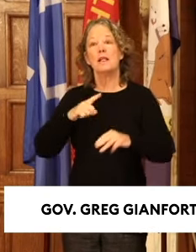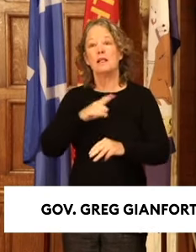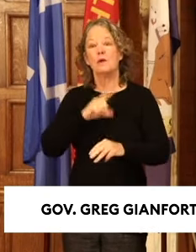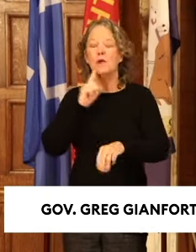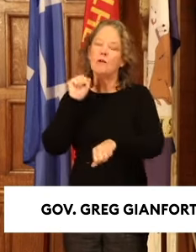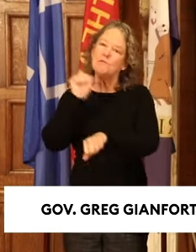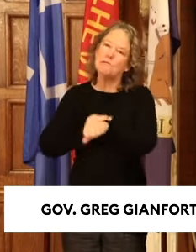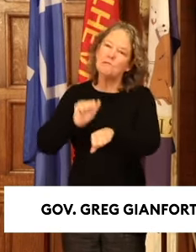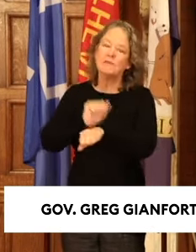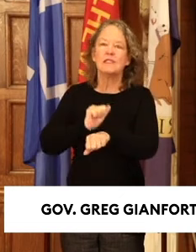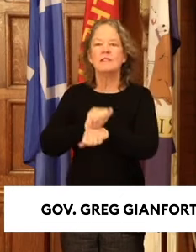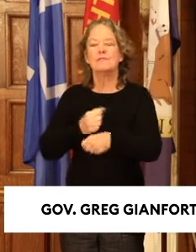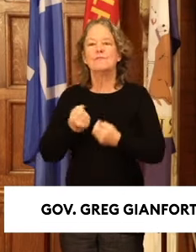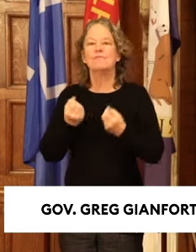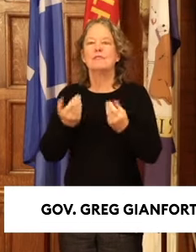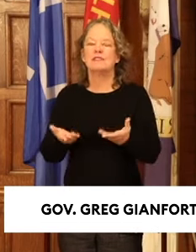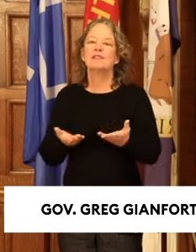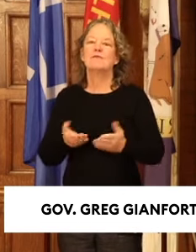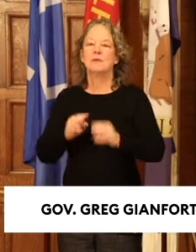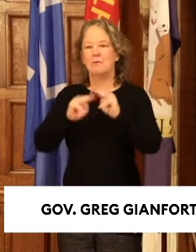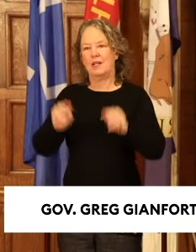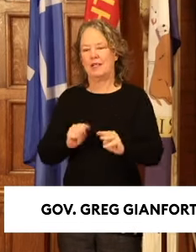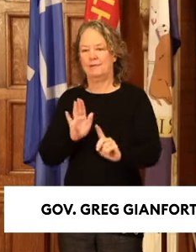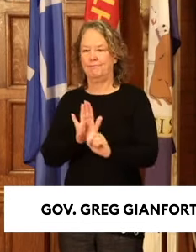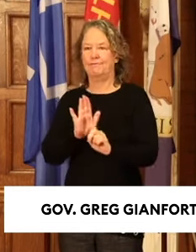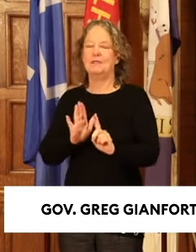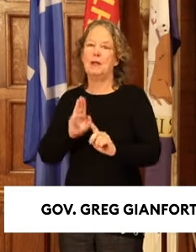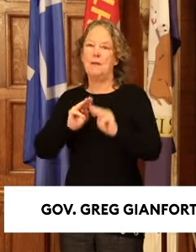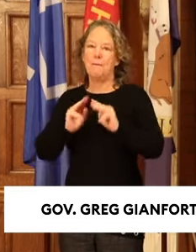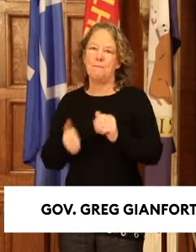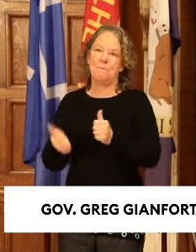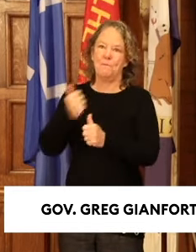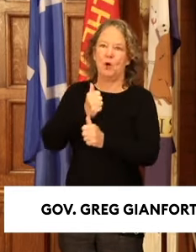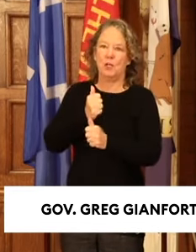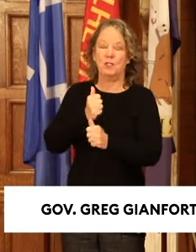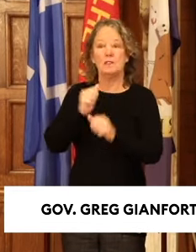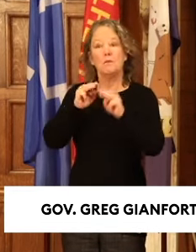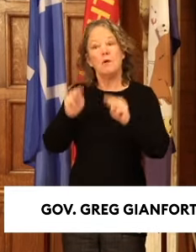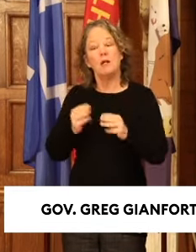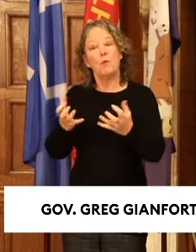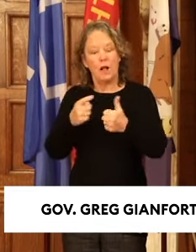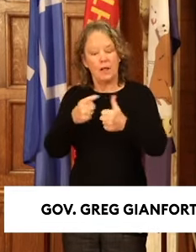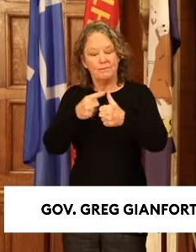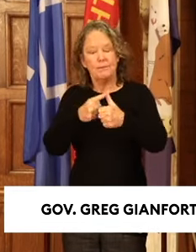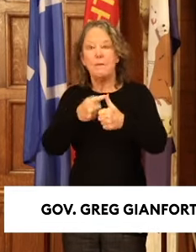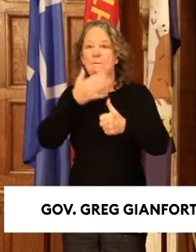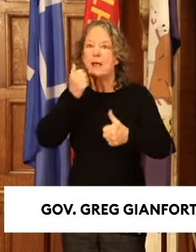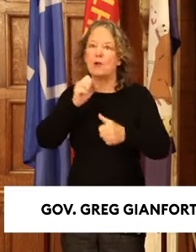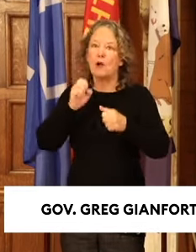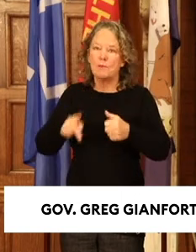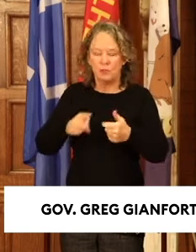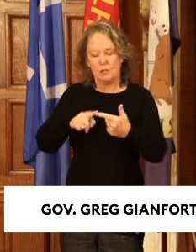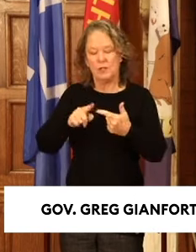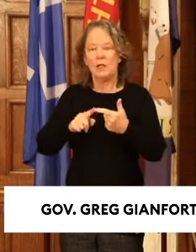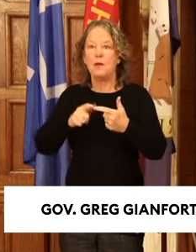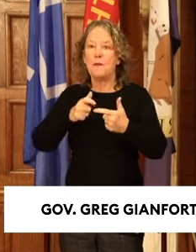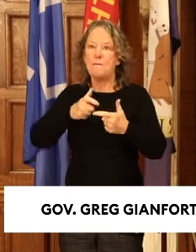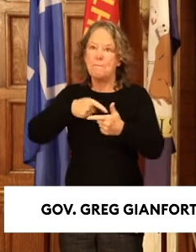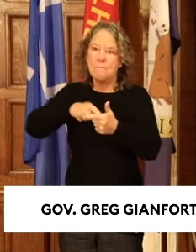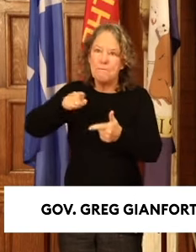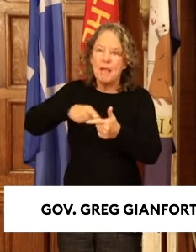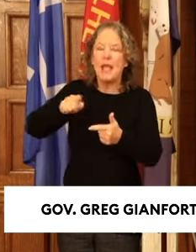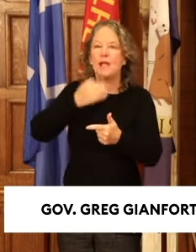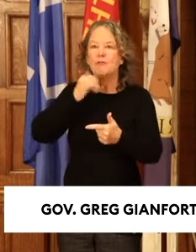Montanans' priorities. Montanans want greater opportunity, more good-paying jobs, the best